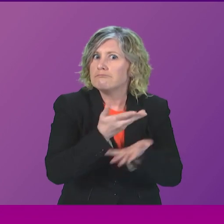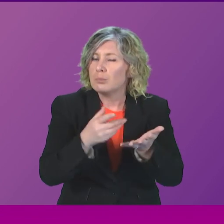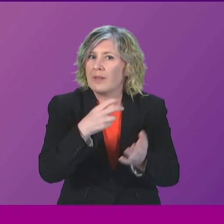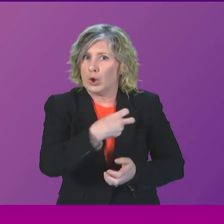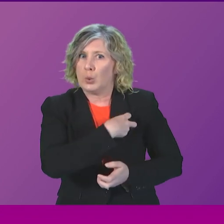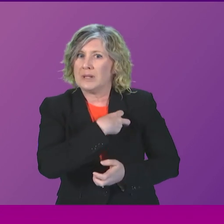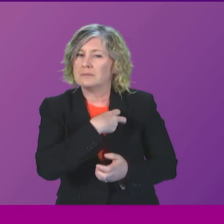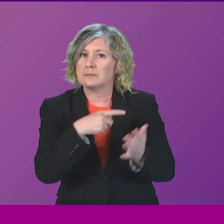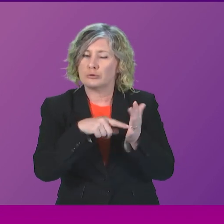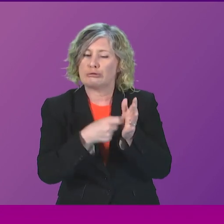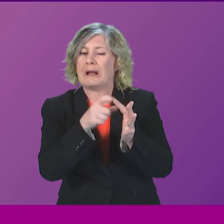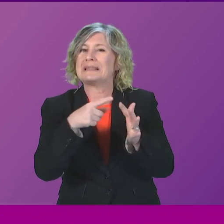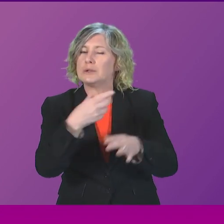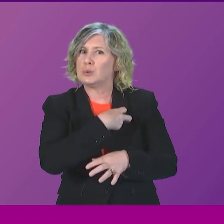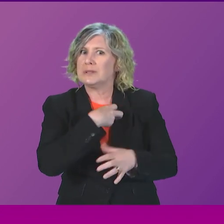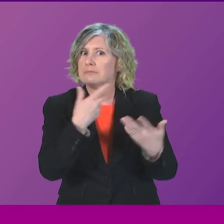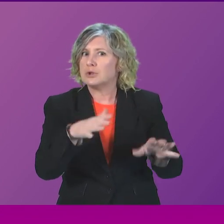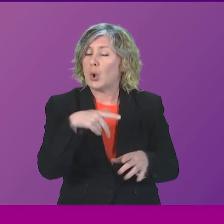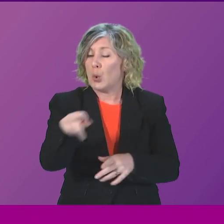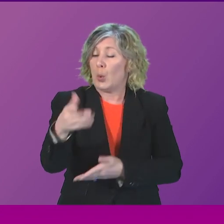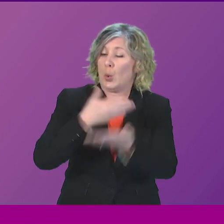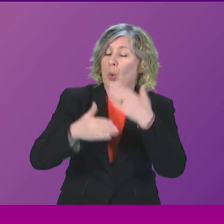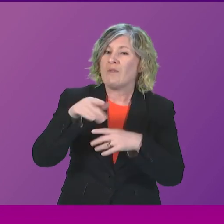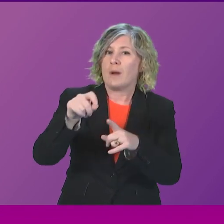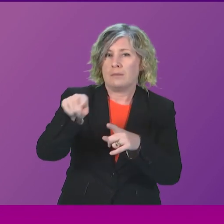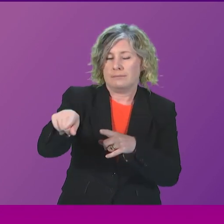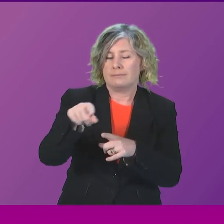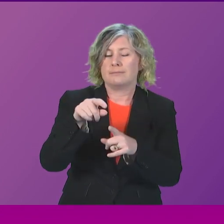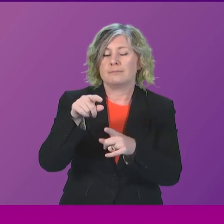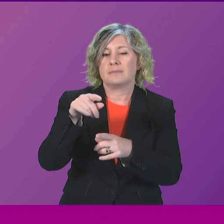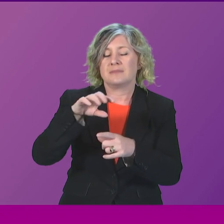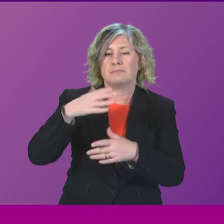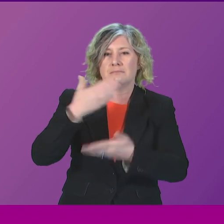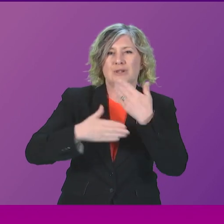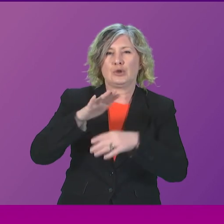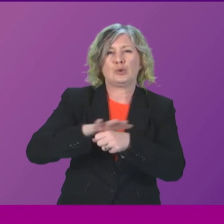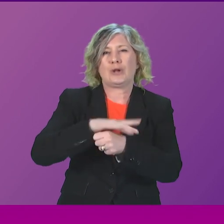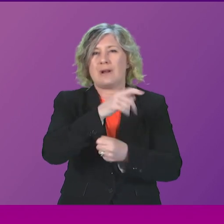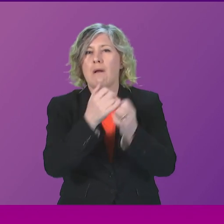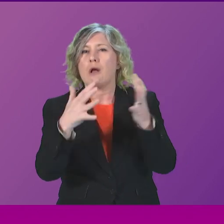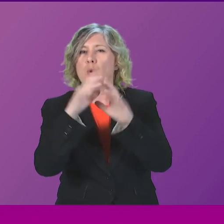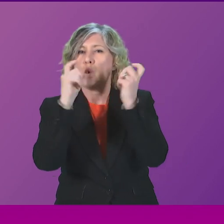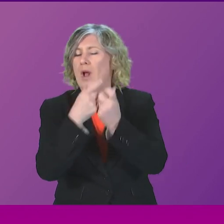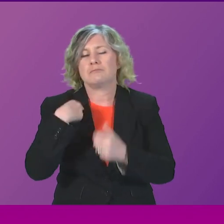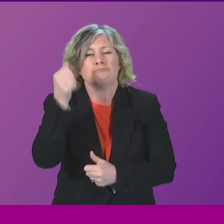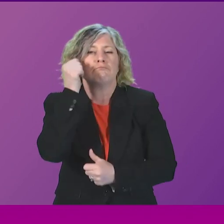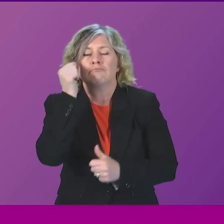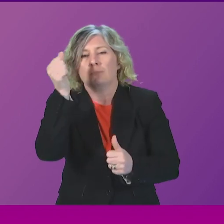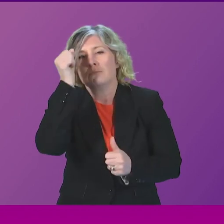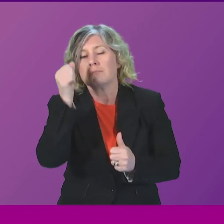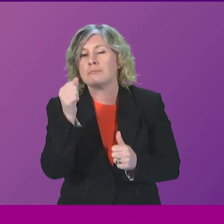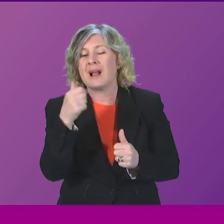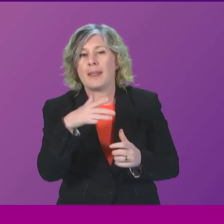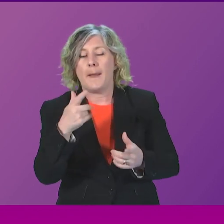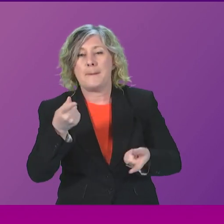and I know the situation that Pam Duncan-Glancy does describe. And, of course, the Minister for Higher Education and Further Education wrote